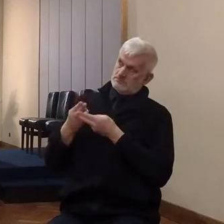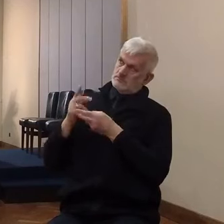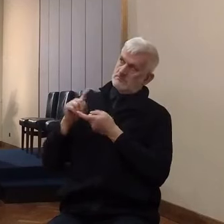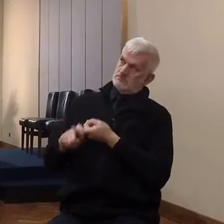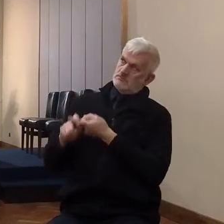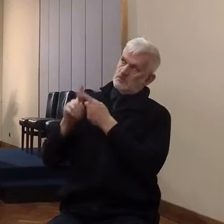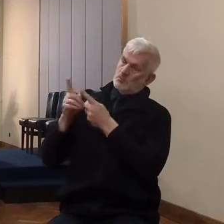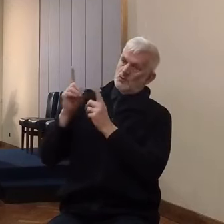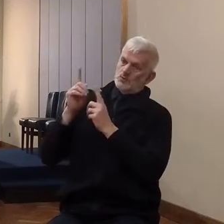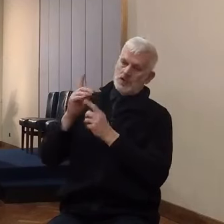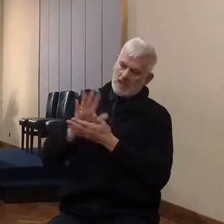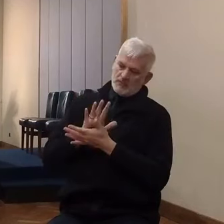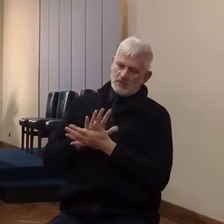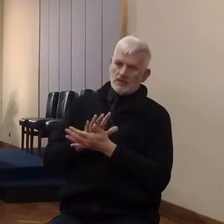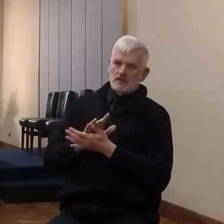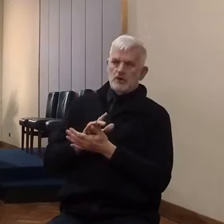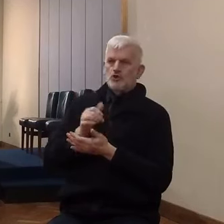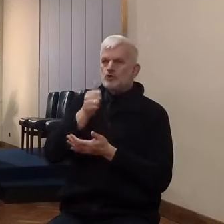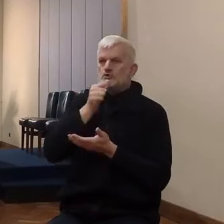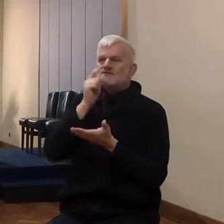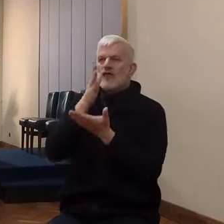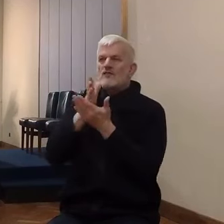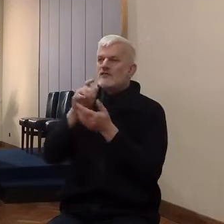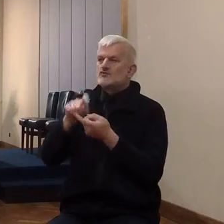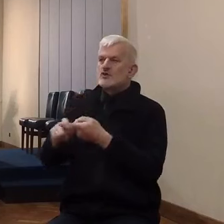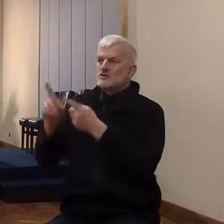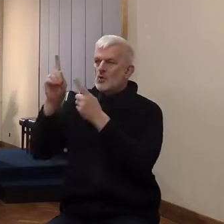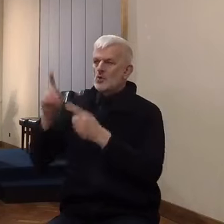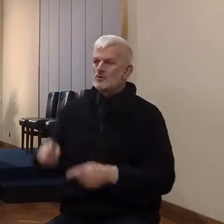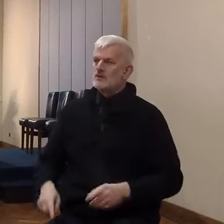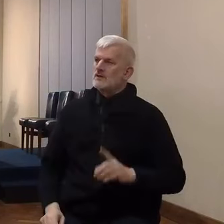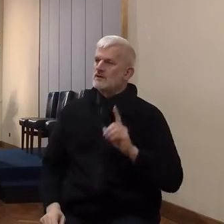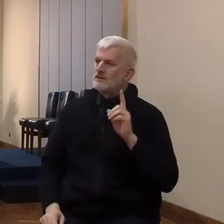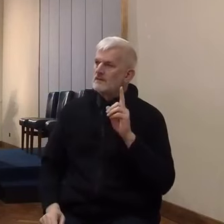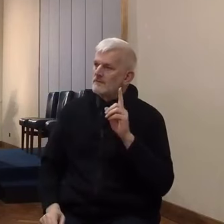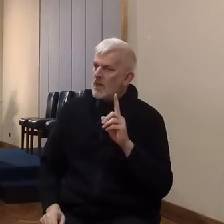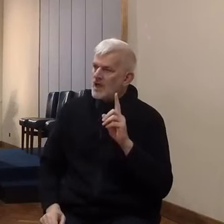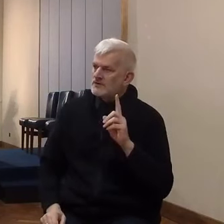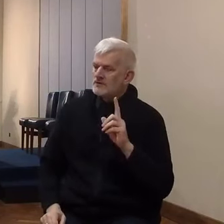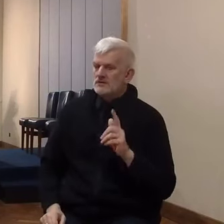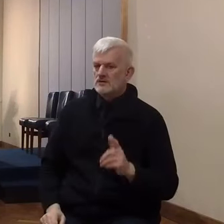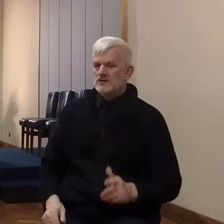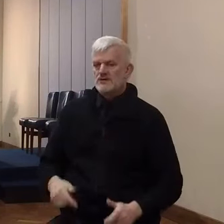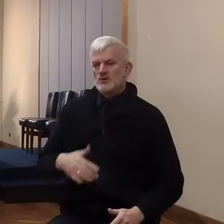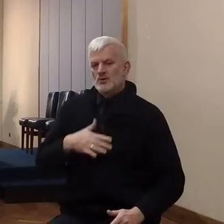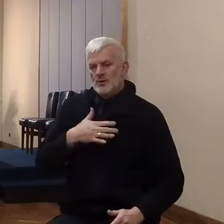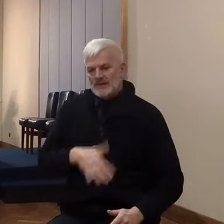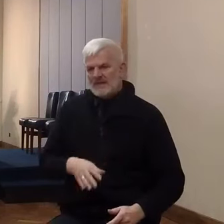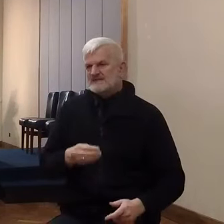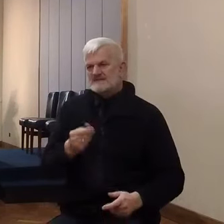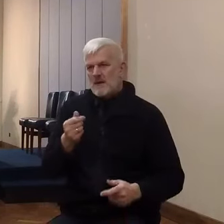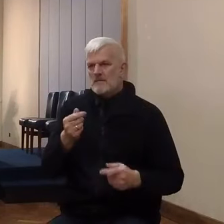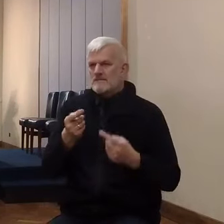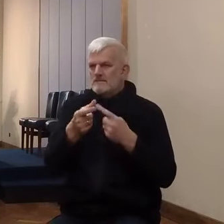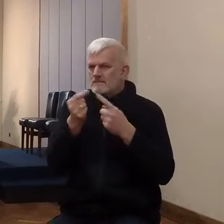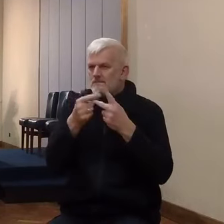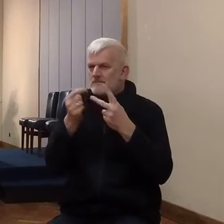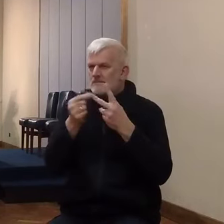trust the Lord entirely. But there are some practical things that are clearly left to Joshua. Probably